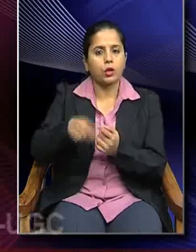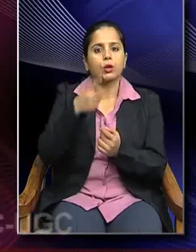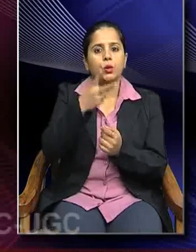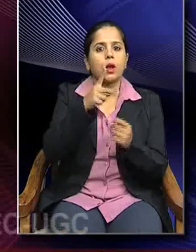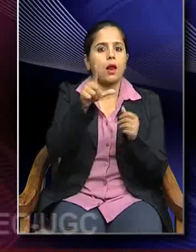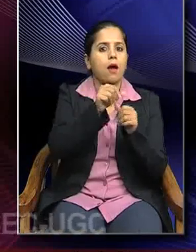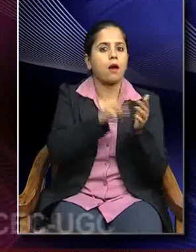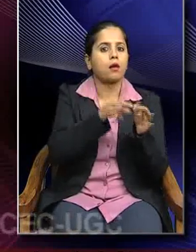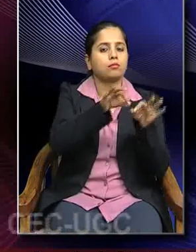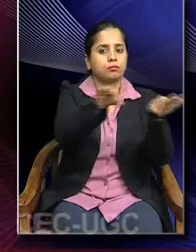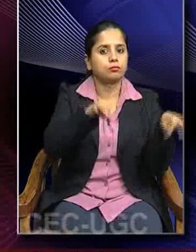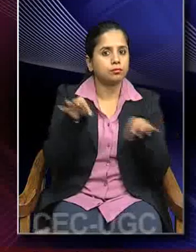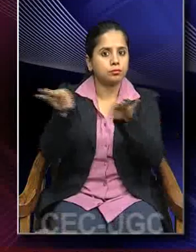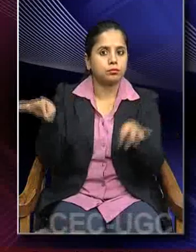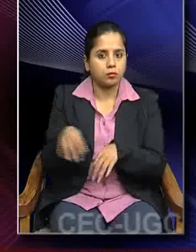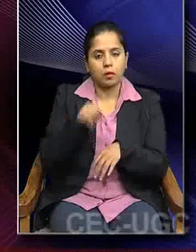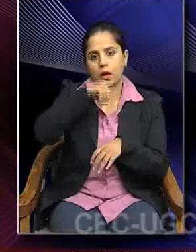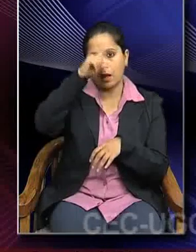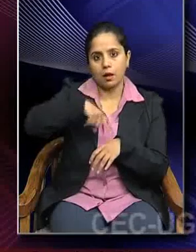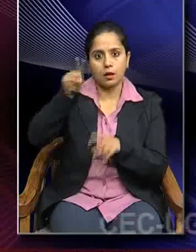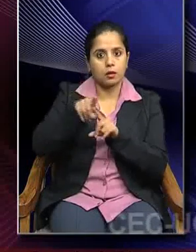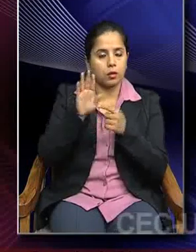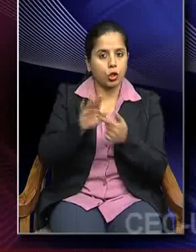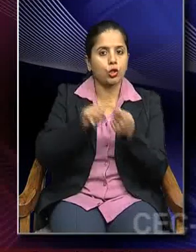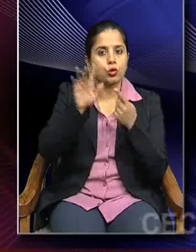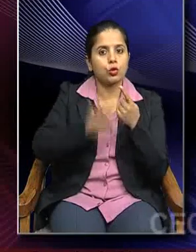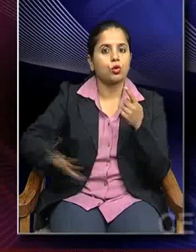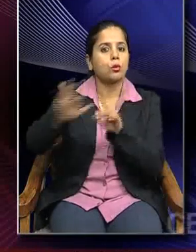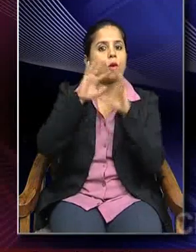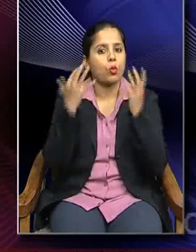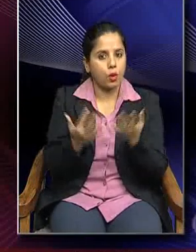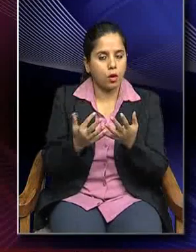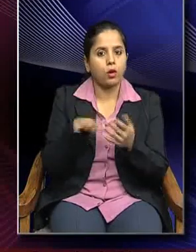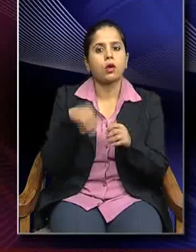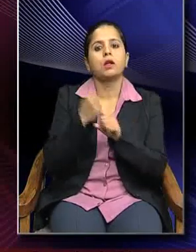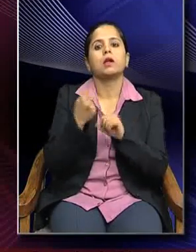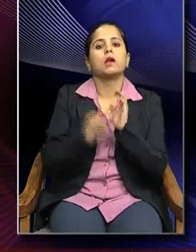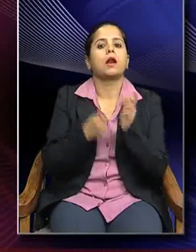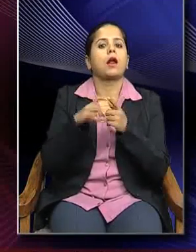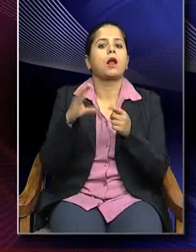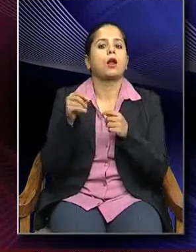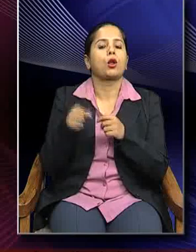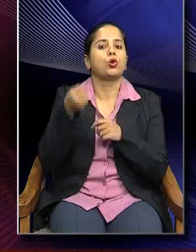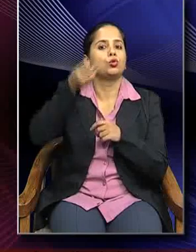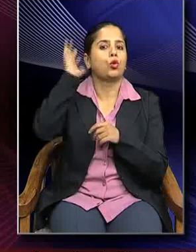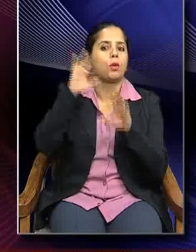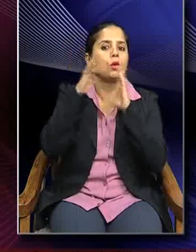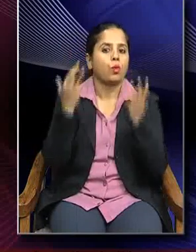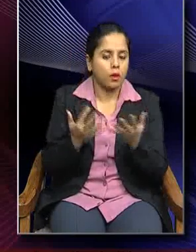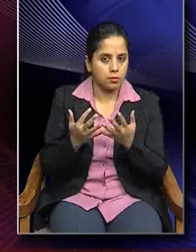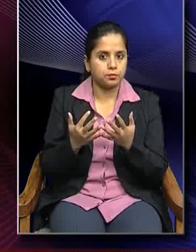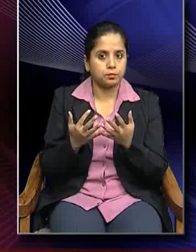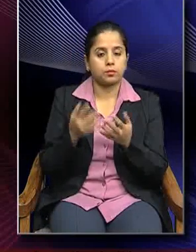that we understand as India and European world or the Greco-Roman world. So